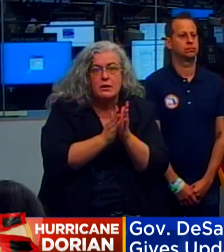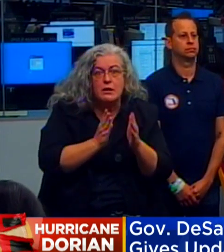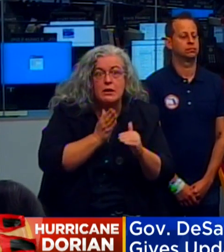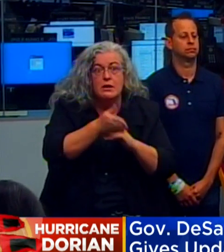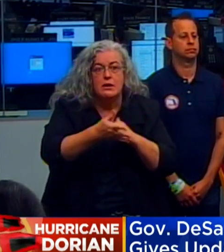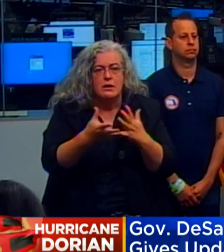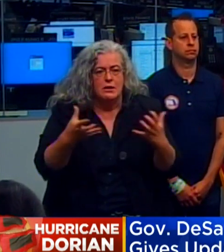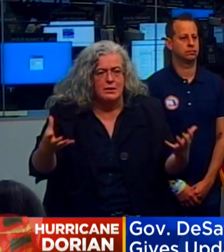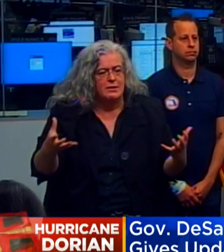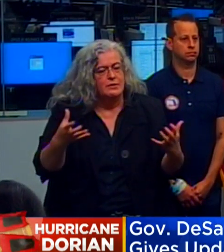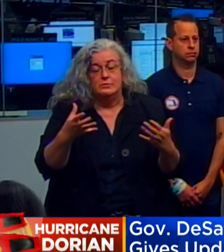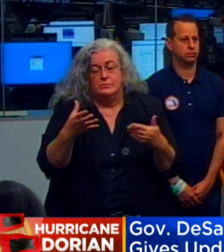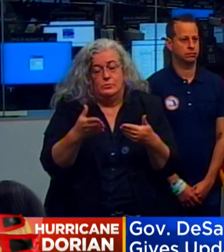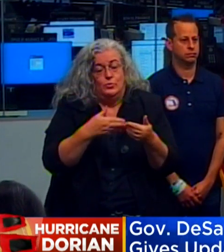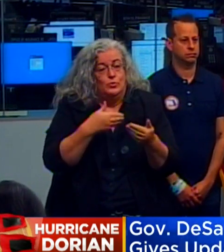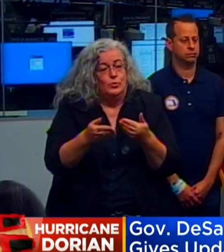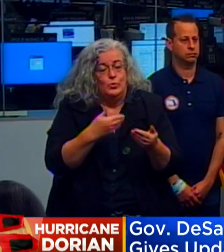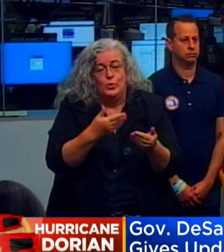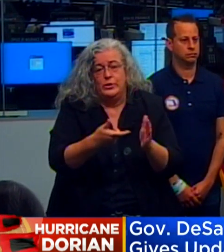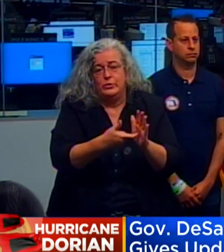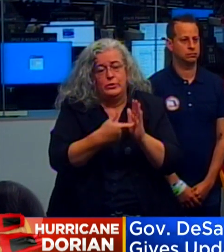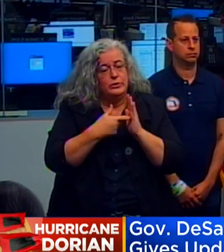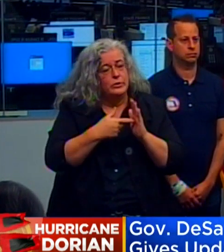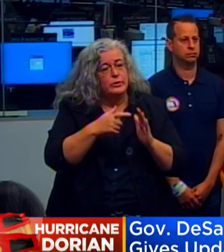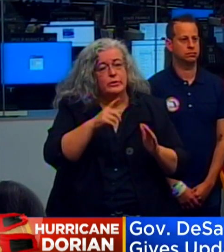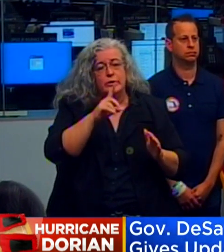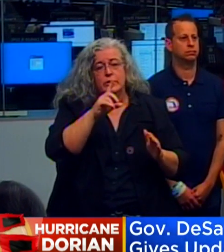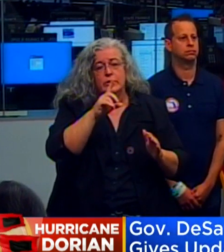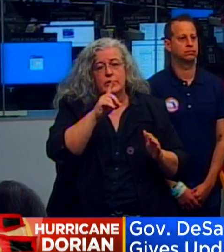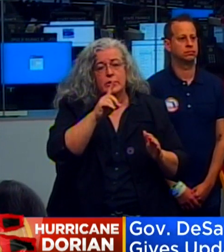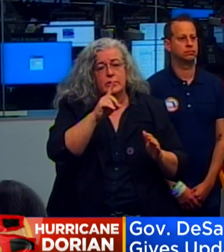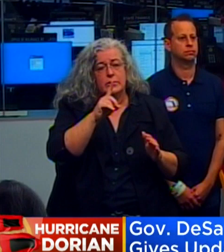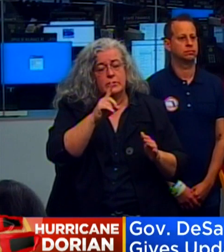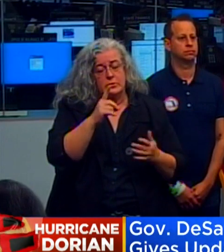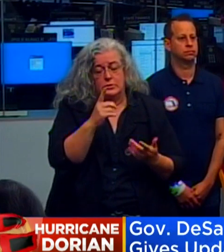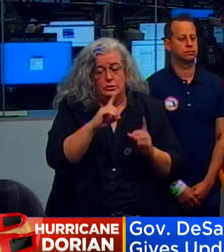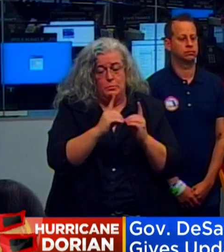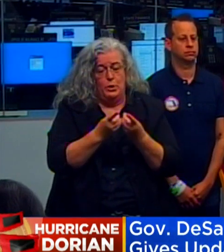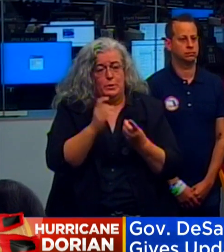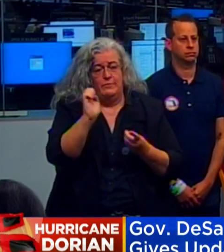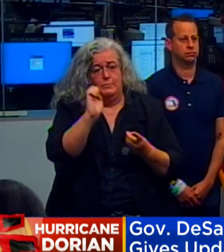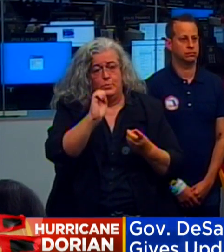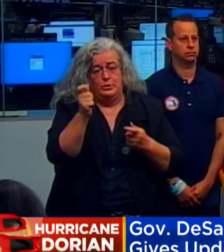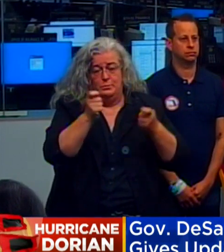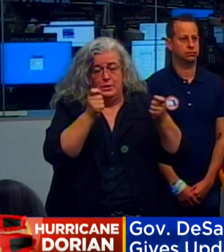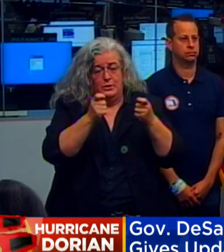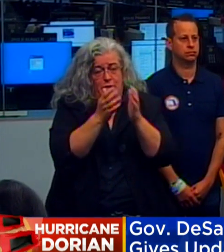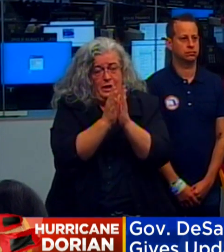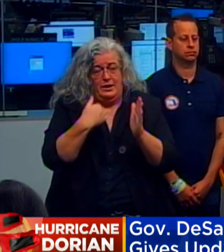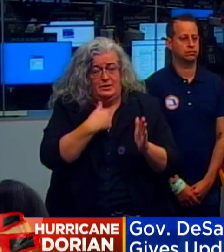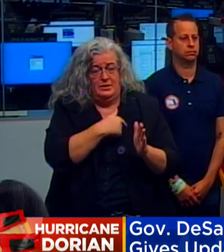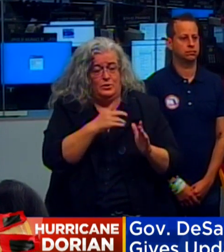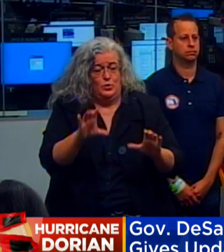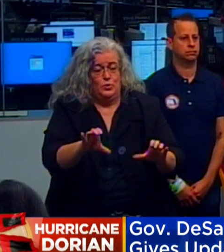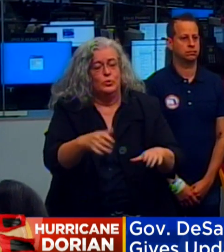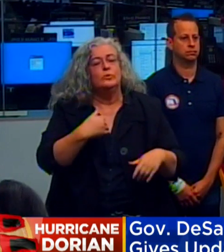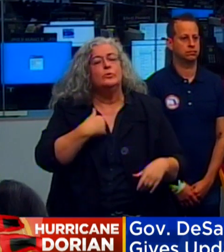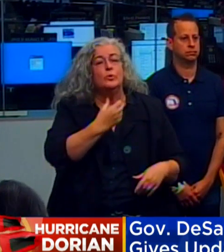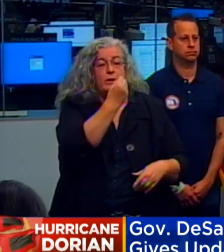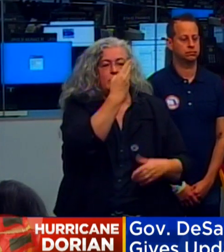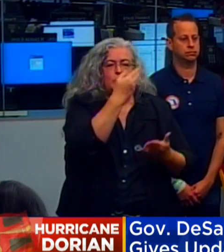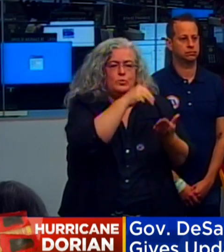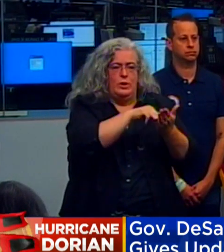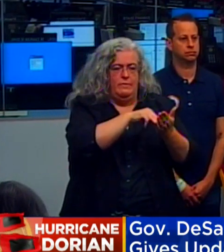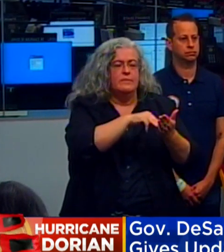implementing whatever requirements the Department of Emergency Management levies on us, so we're prepared to respond. We have 12,000